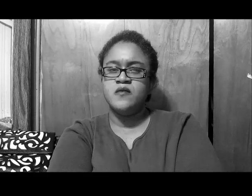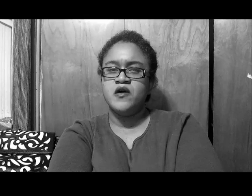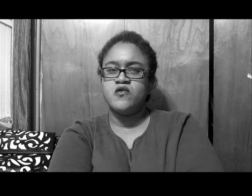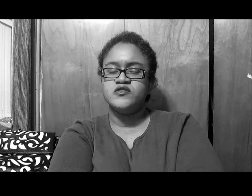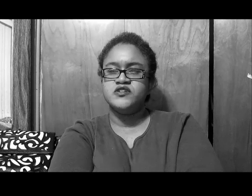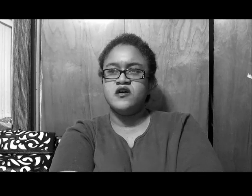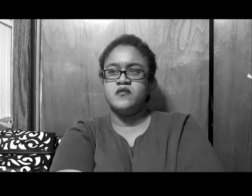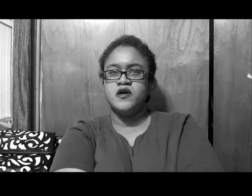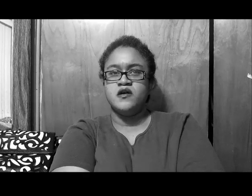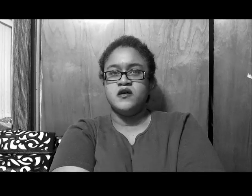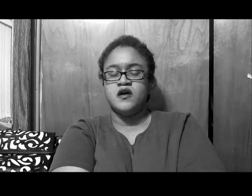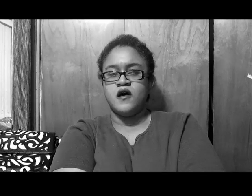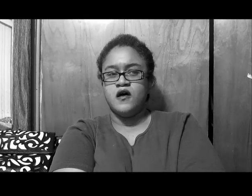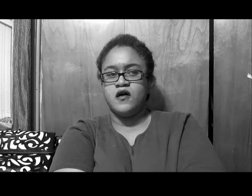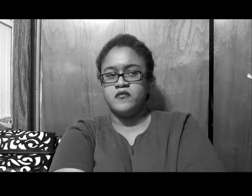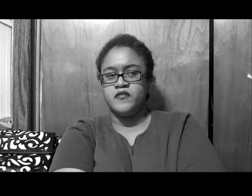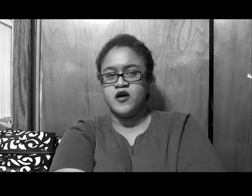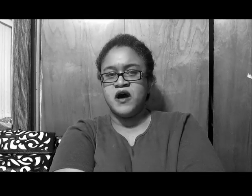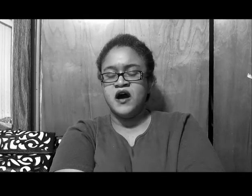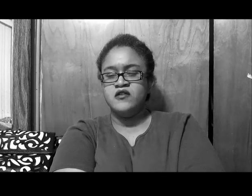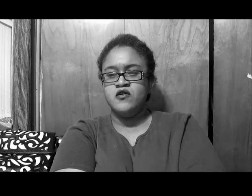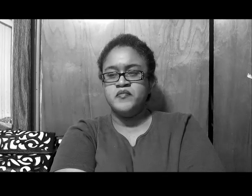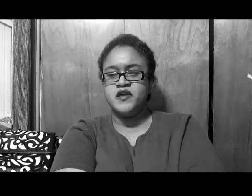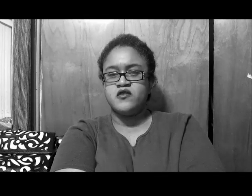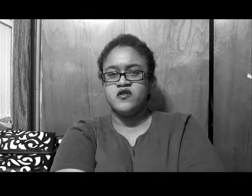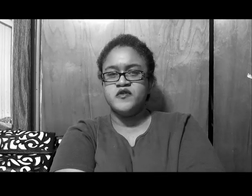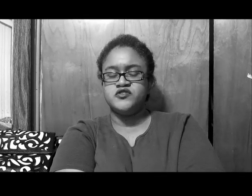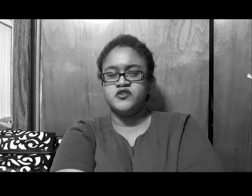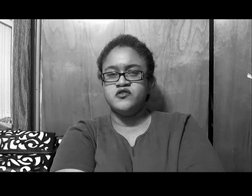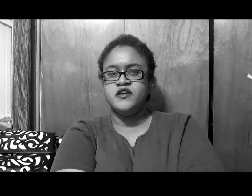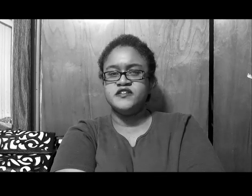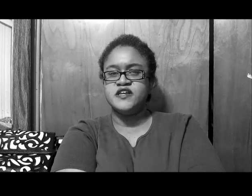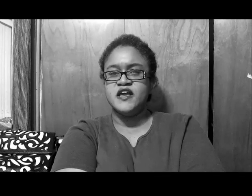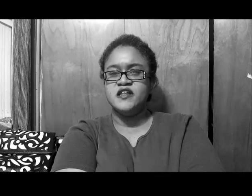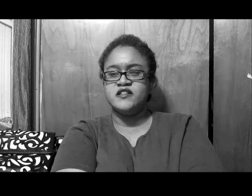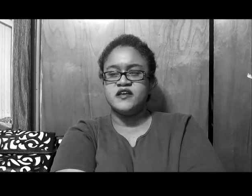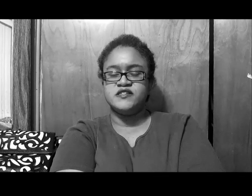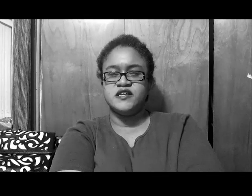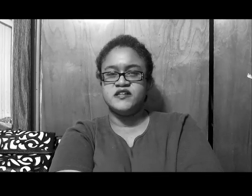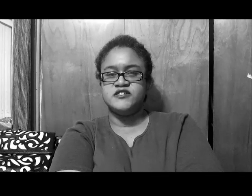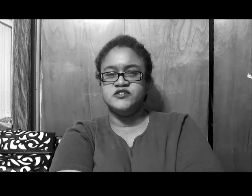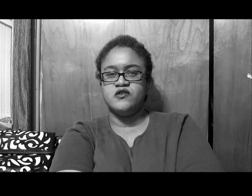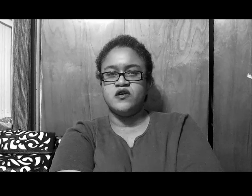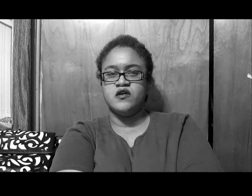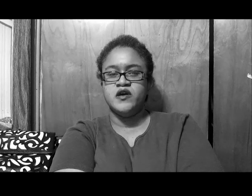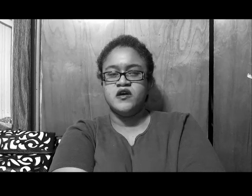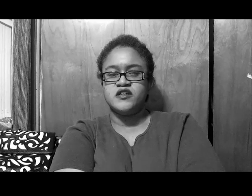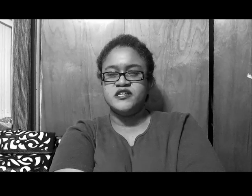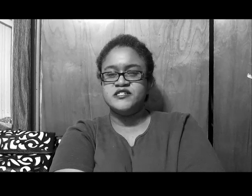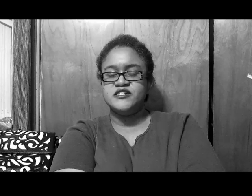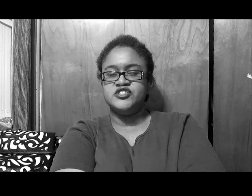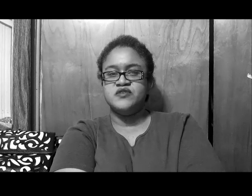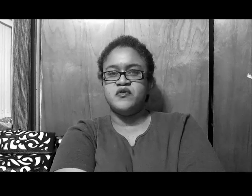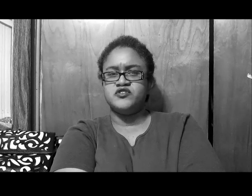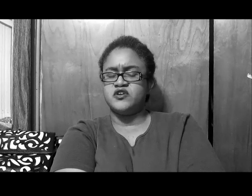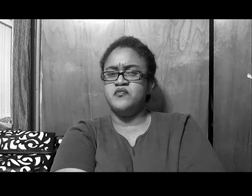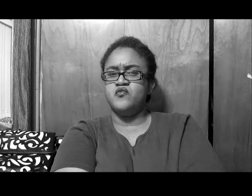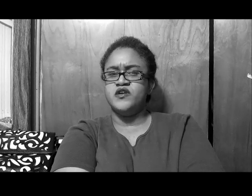you're talking about of course, um, Apollo being criminal, so you know, he could say anything, and said that you know, because he said she, a couple weeks